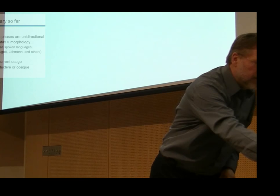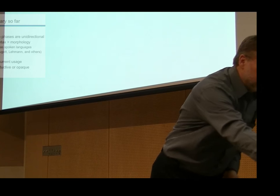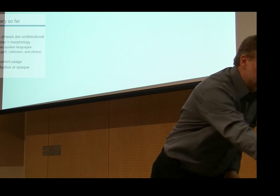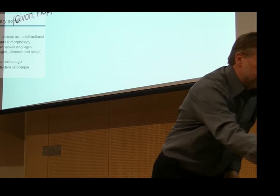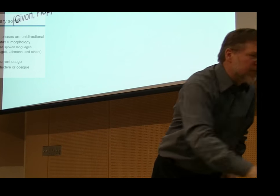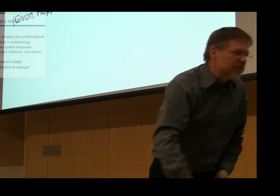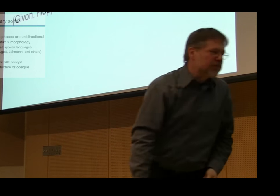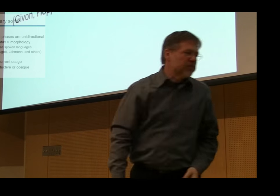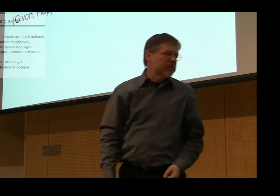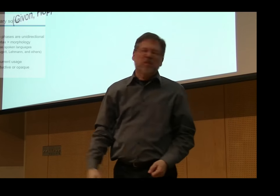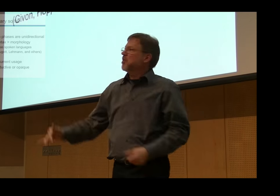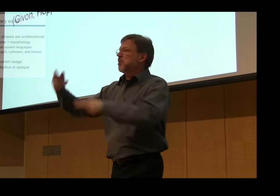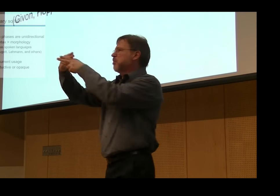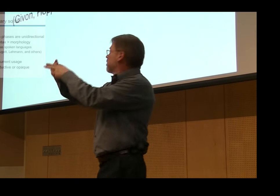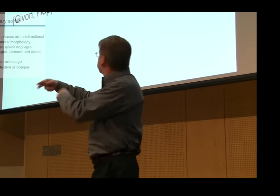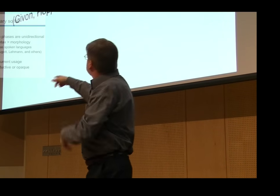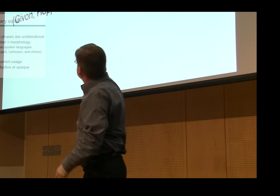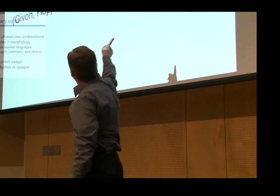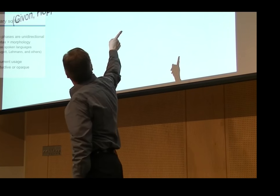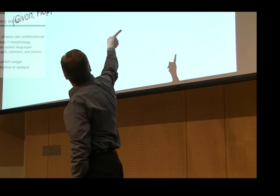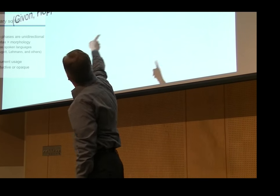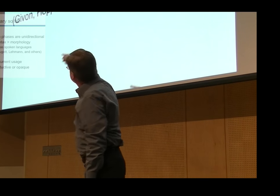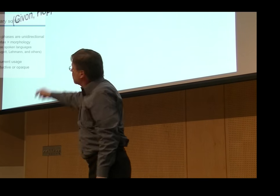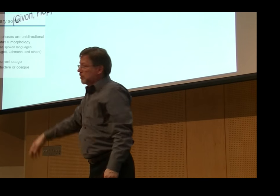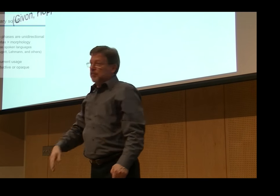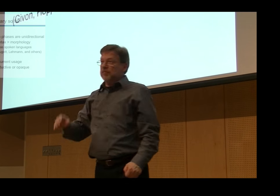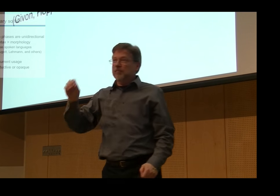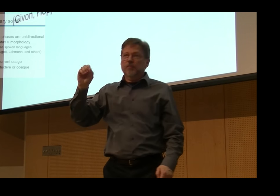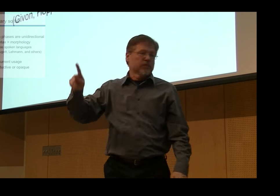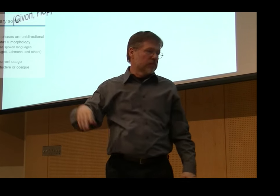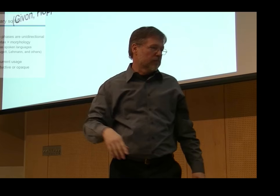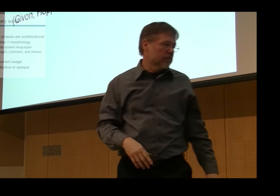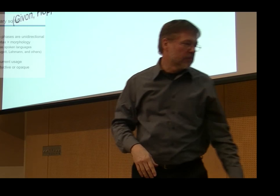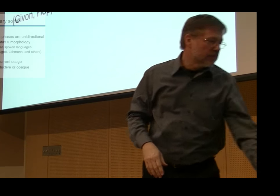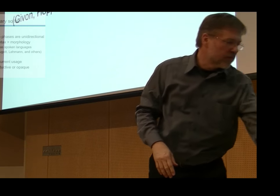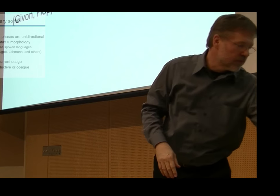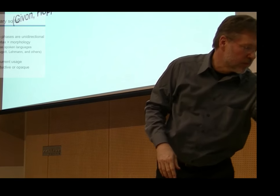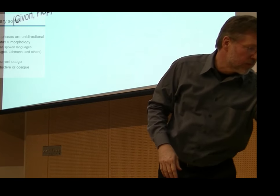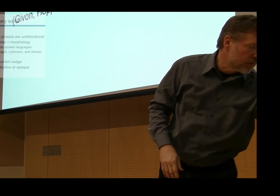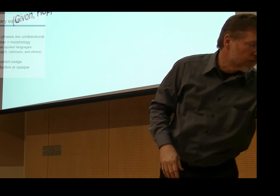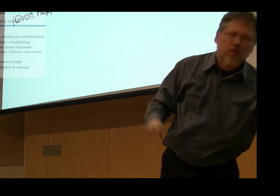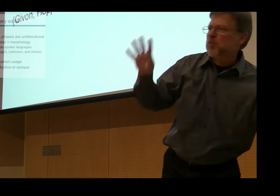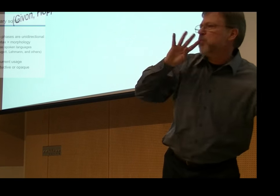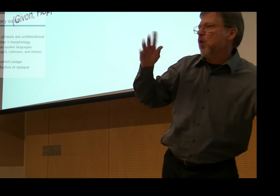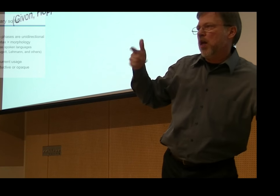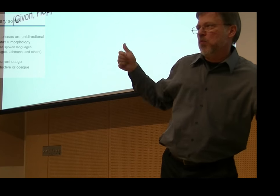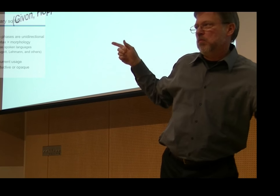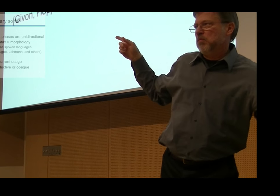the language. They understood this historically, and historical linguistics accounts for it in this way. Morphology does